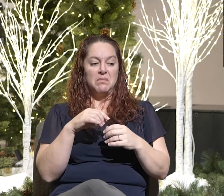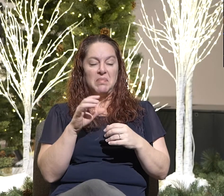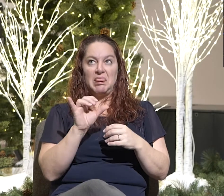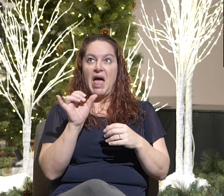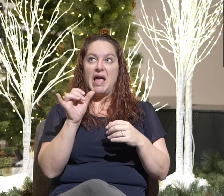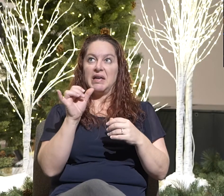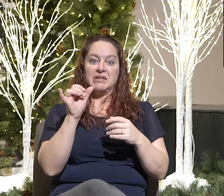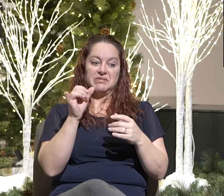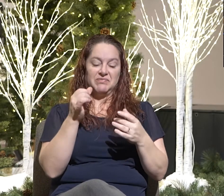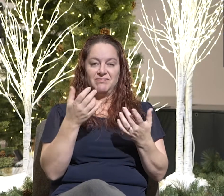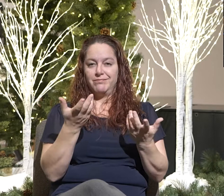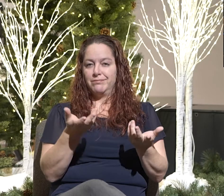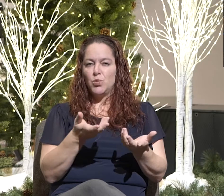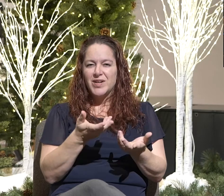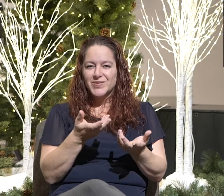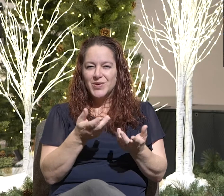creator?